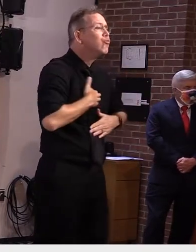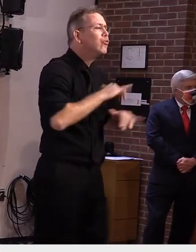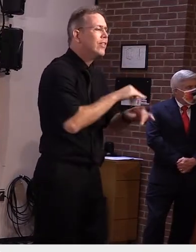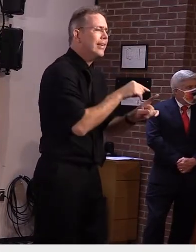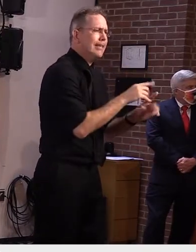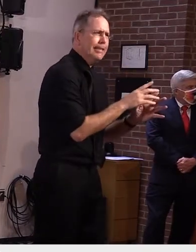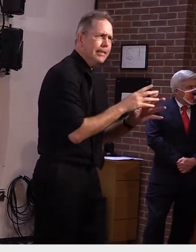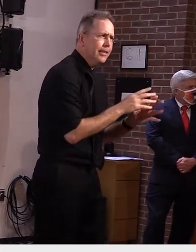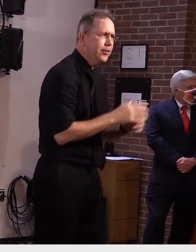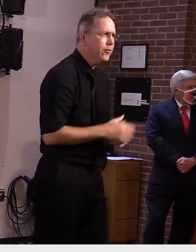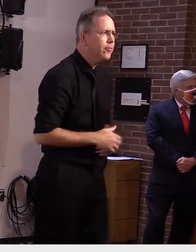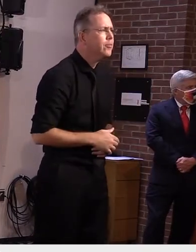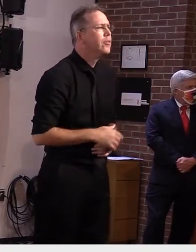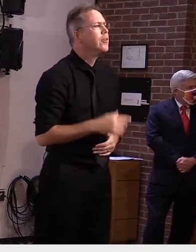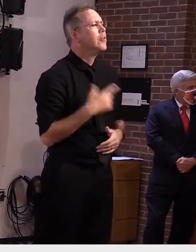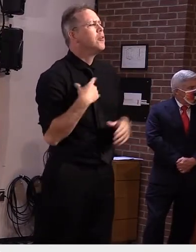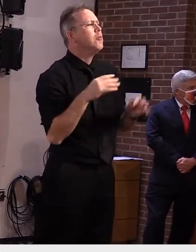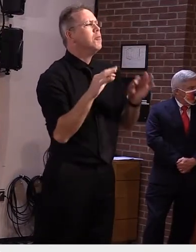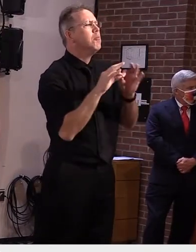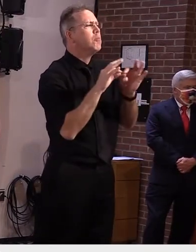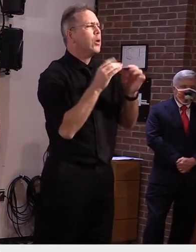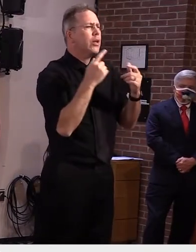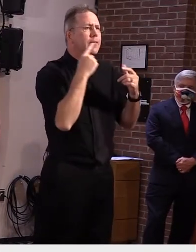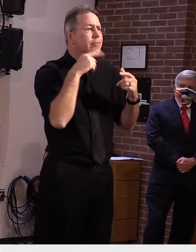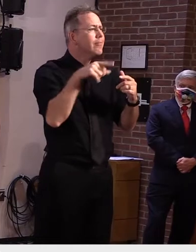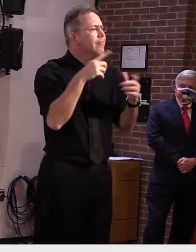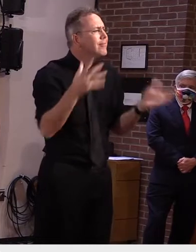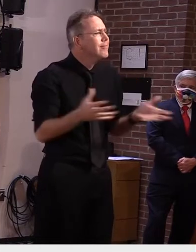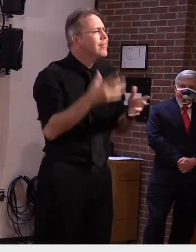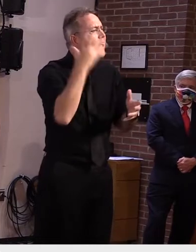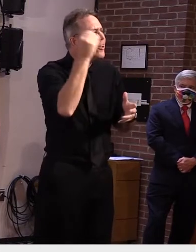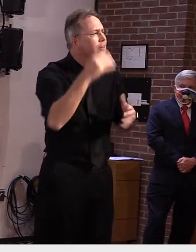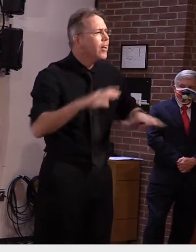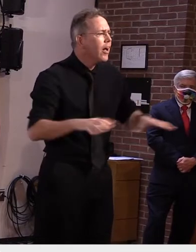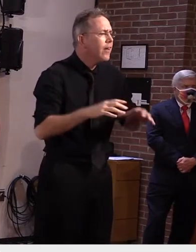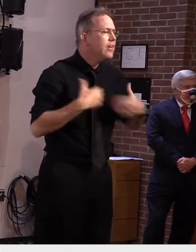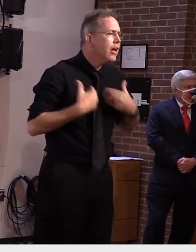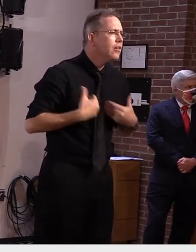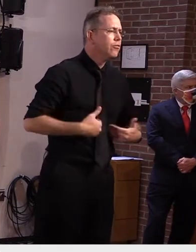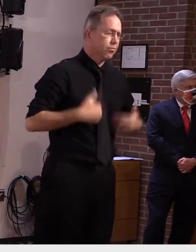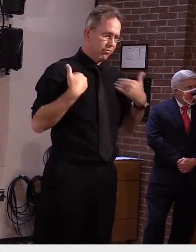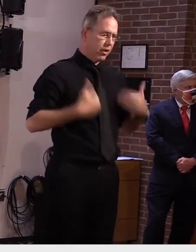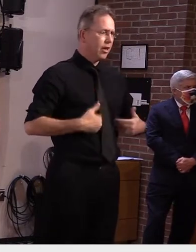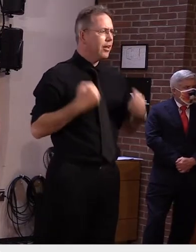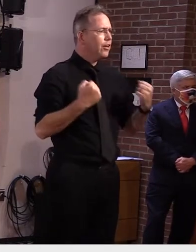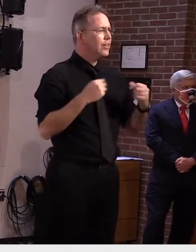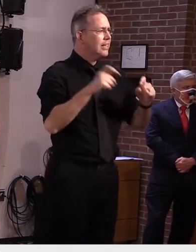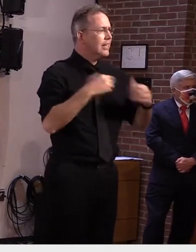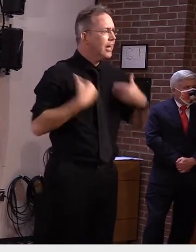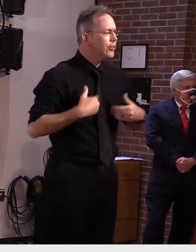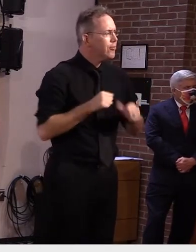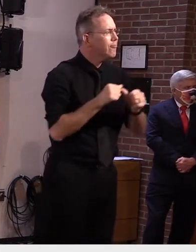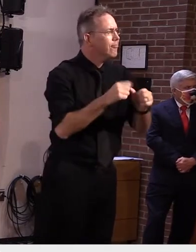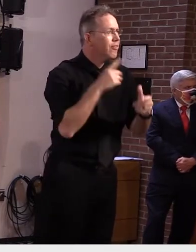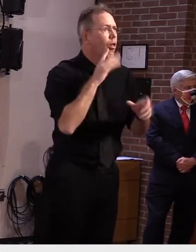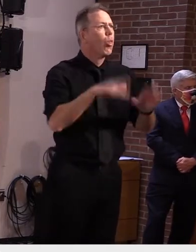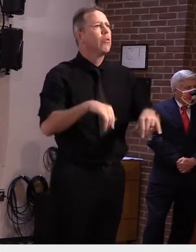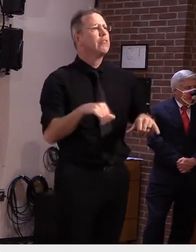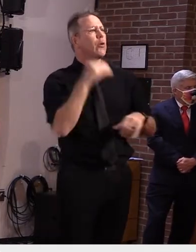and lifestyle but doing it in a safe manner. And lastly just to get a sense of